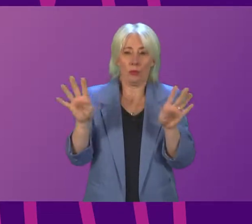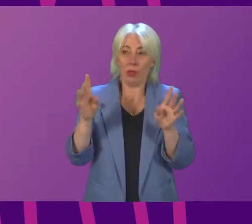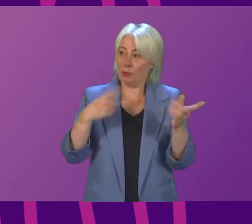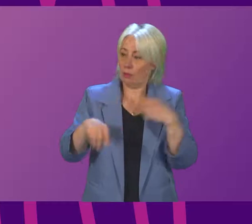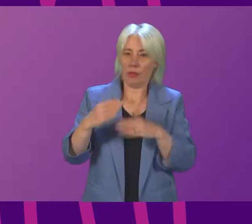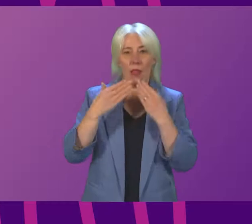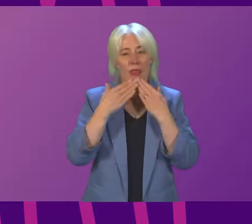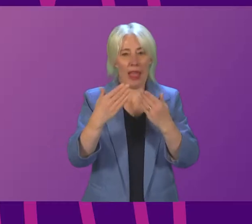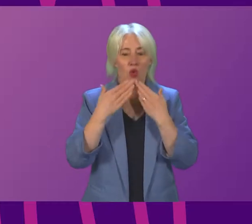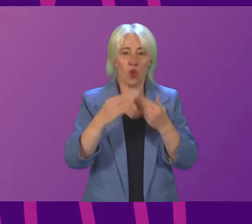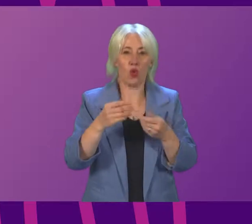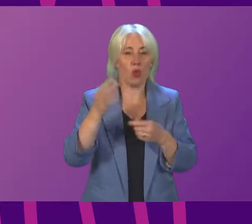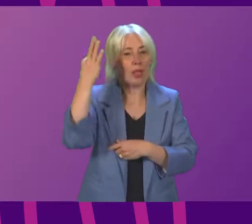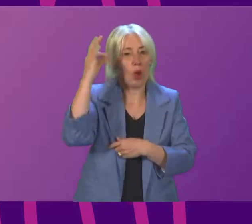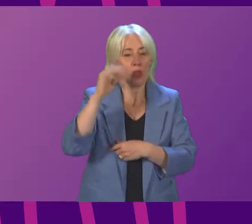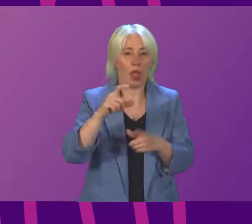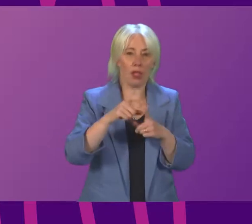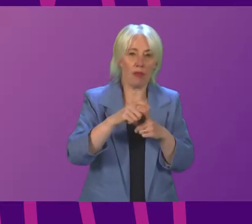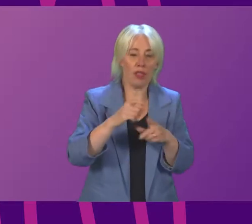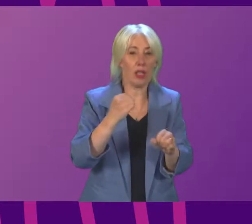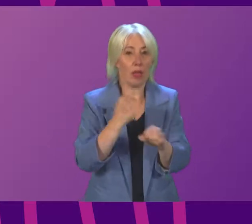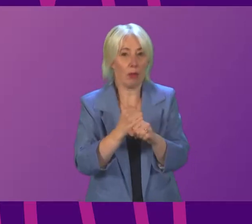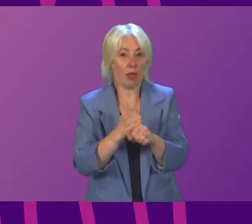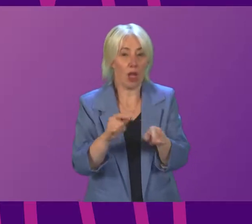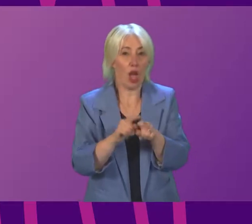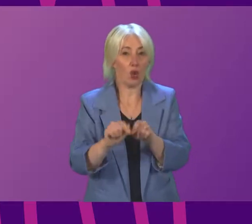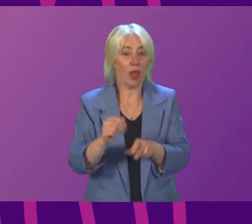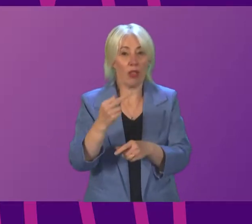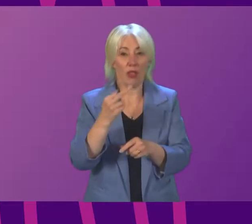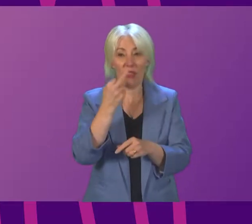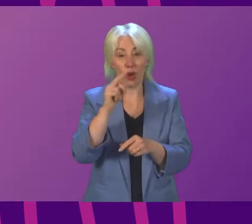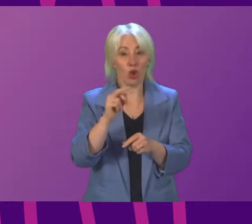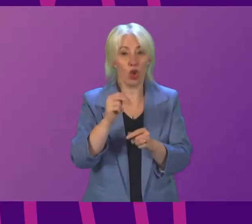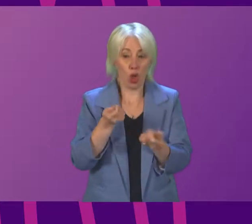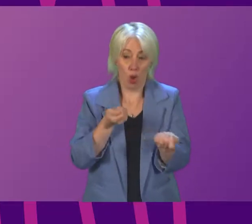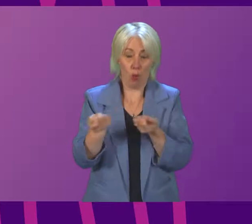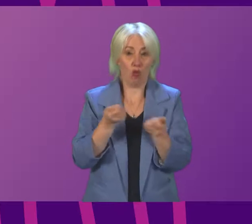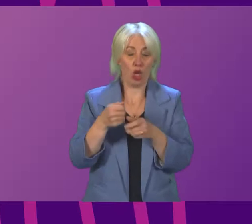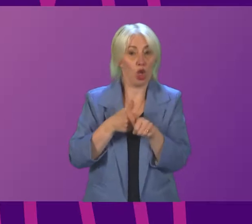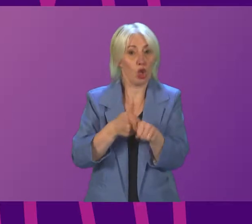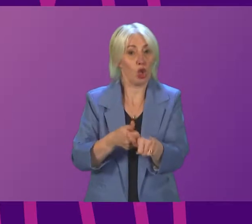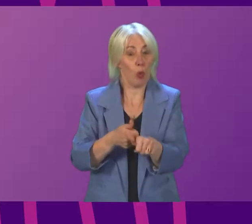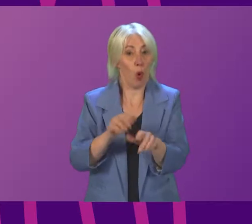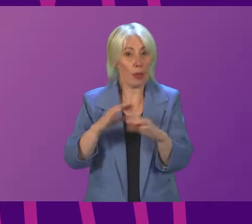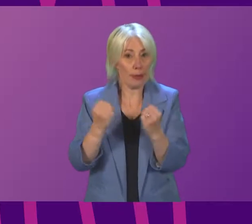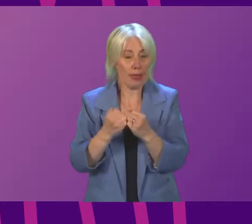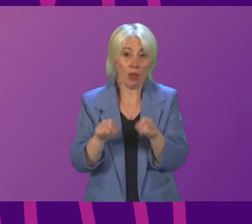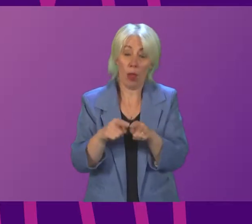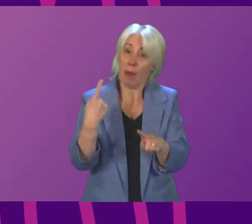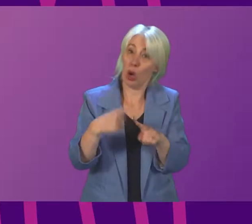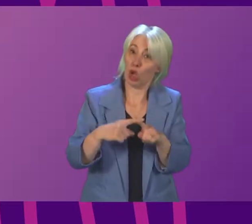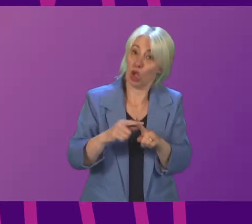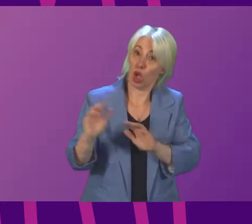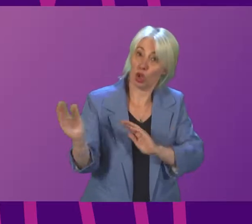the local authority of Dumfries and Galloway, including the DNG Virtual Operations Support Team and the Emergency Services, for their response to